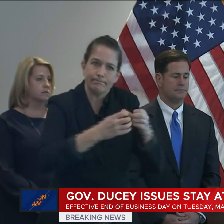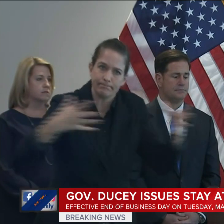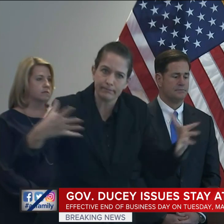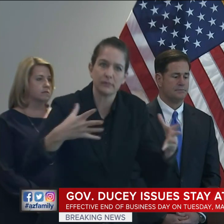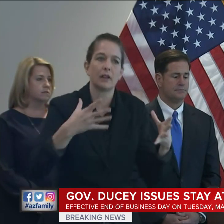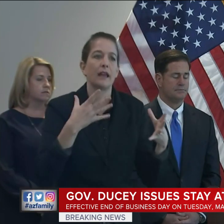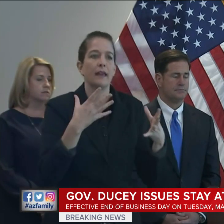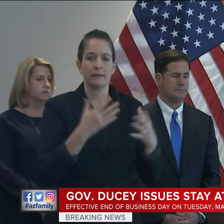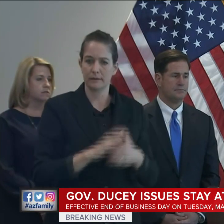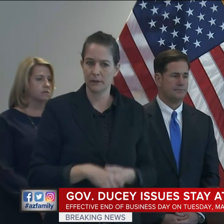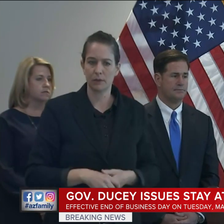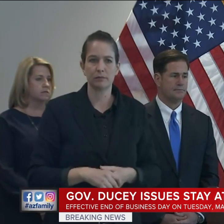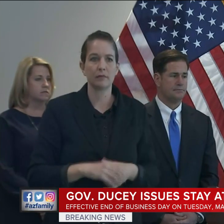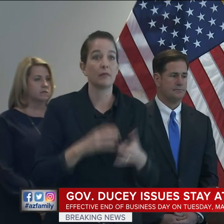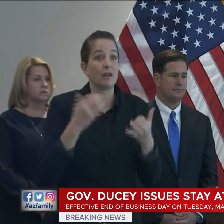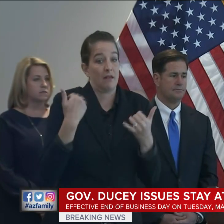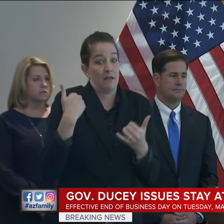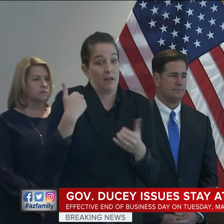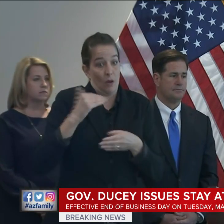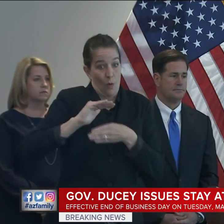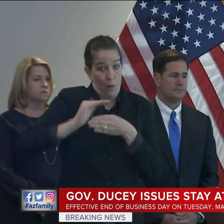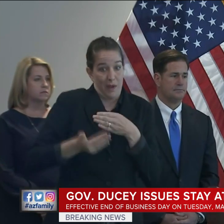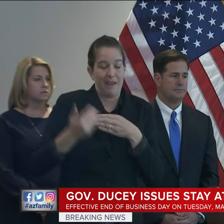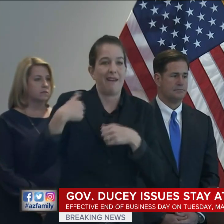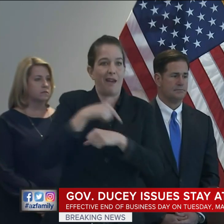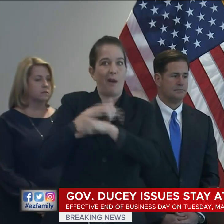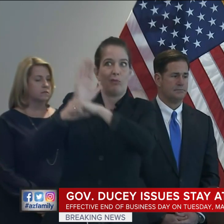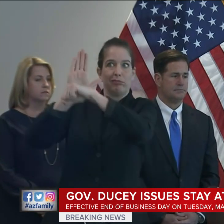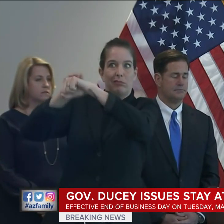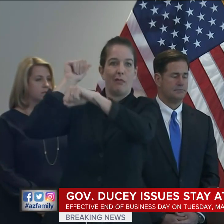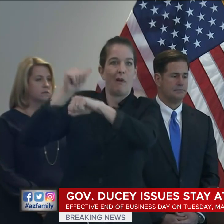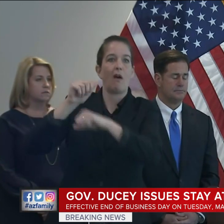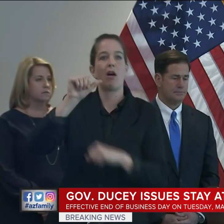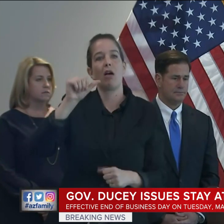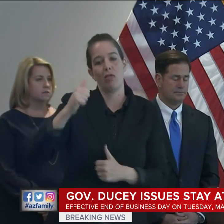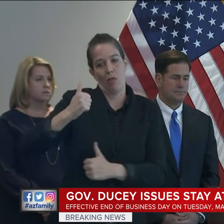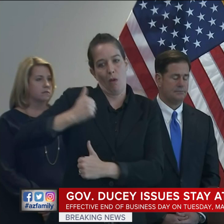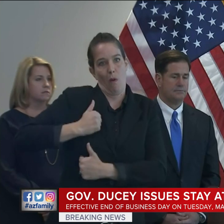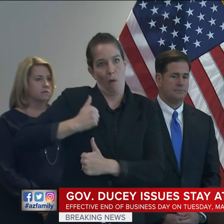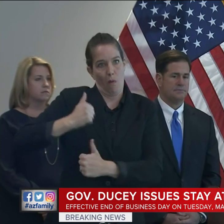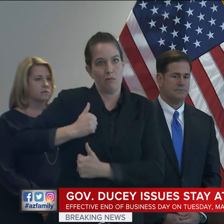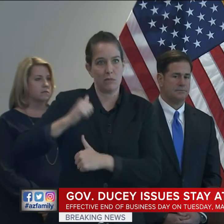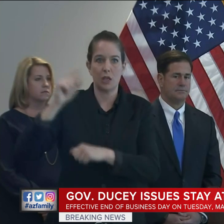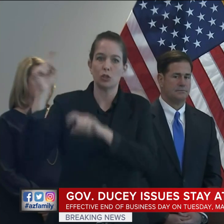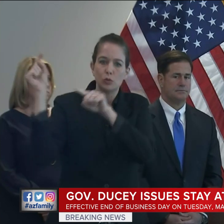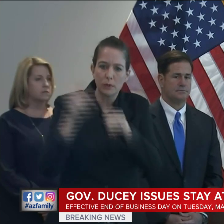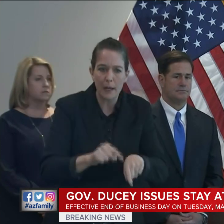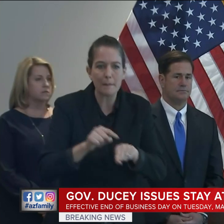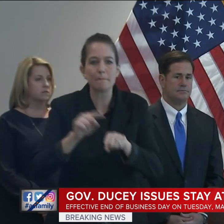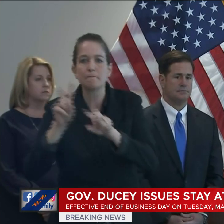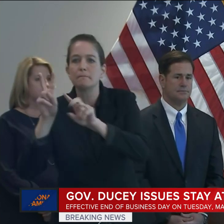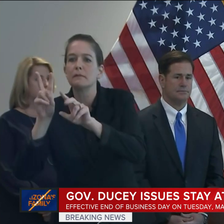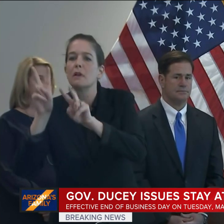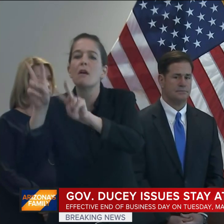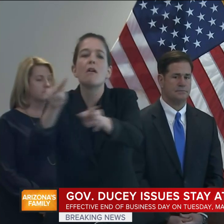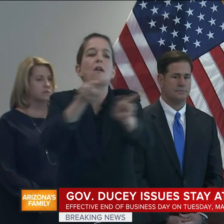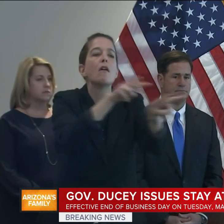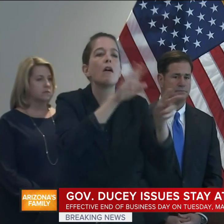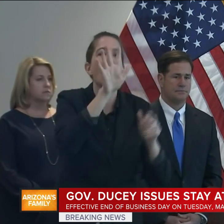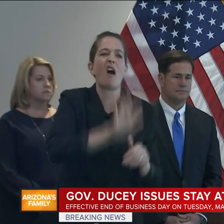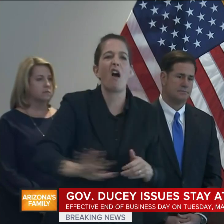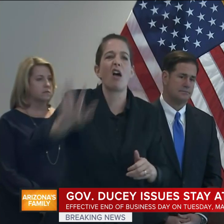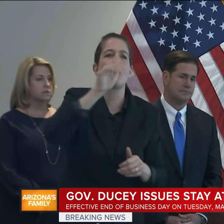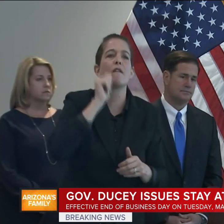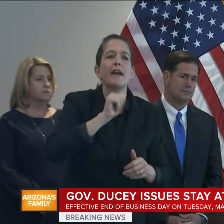Over the weekend, we engaged the Army Corps of Engineers to assess locations across the state for alternate care sites and additional